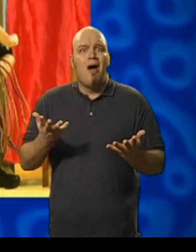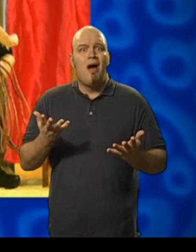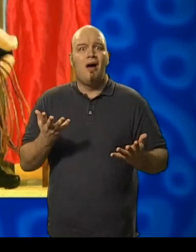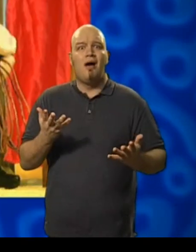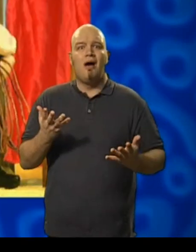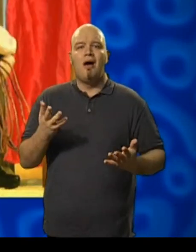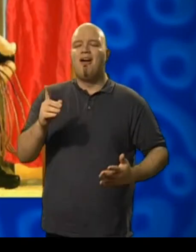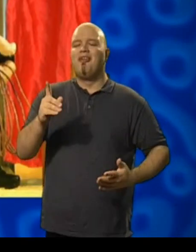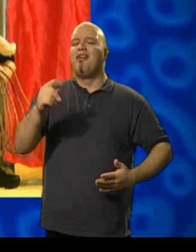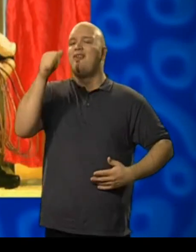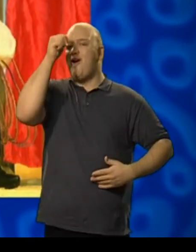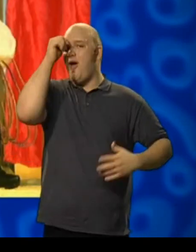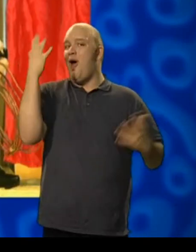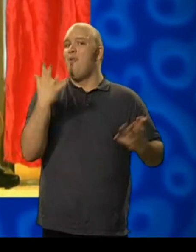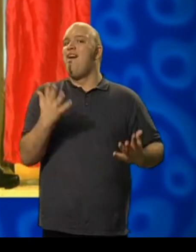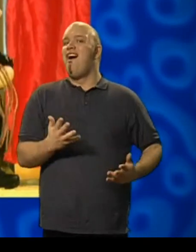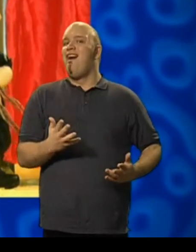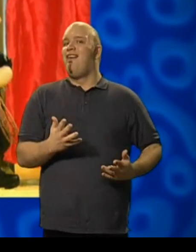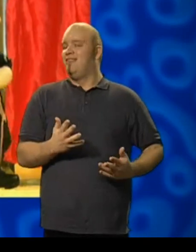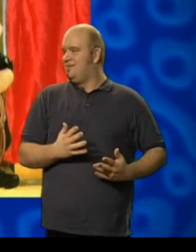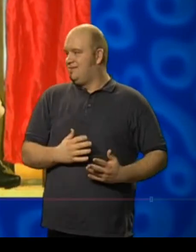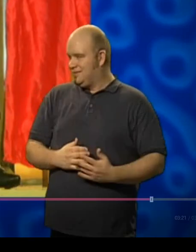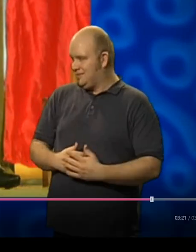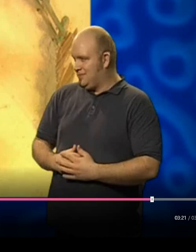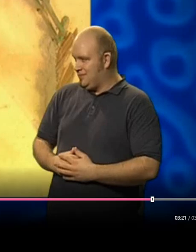I think I know where it is.